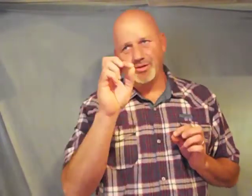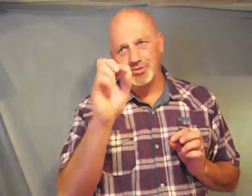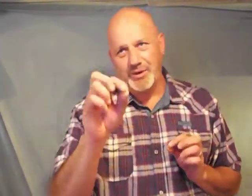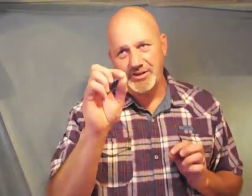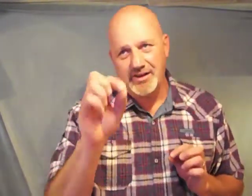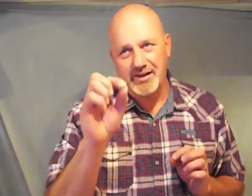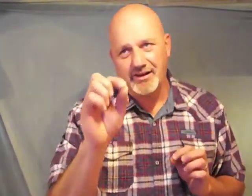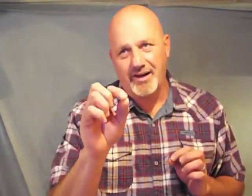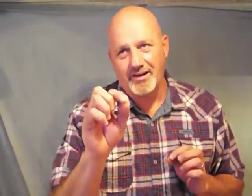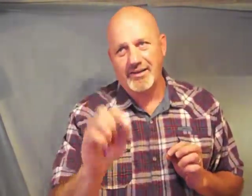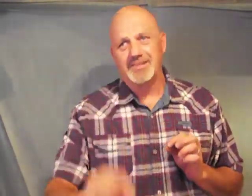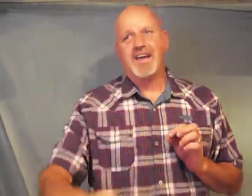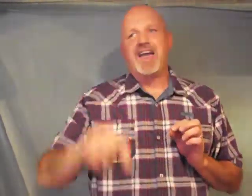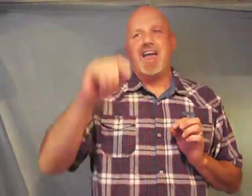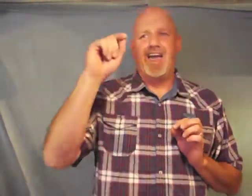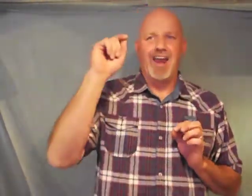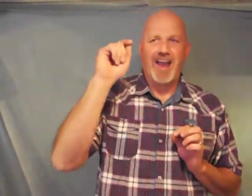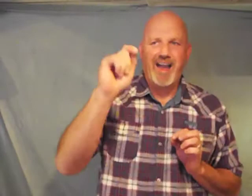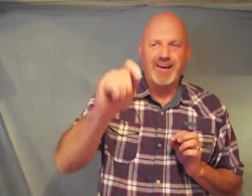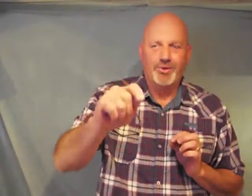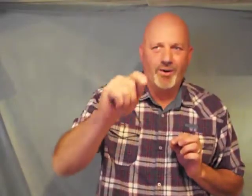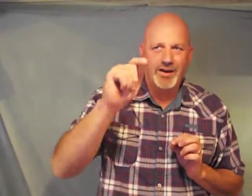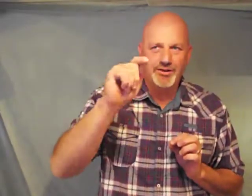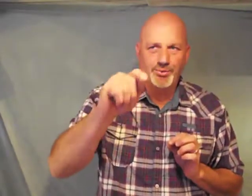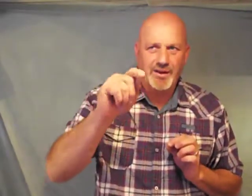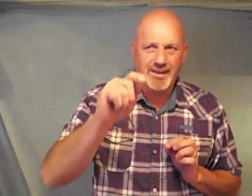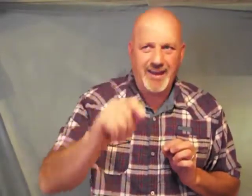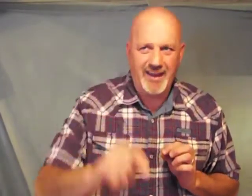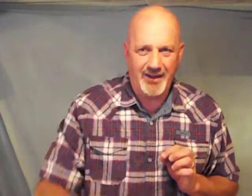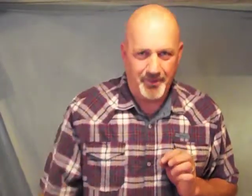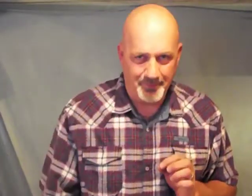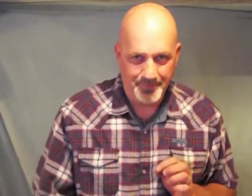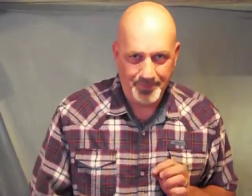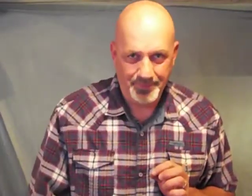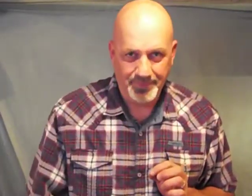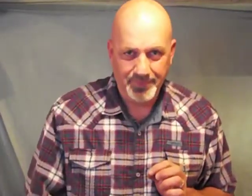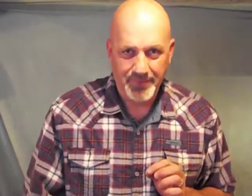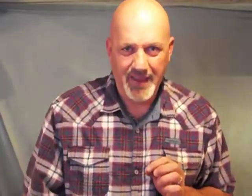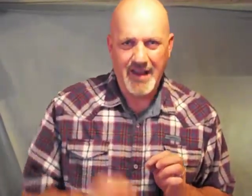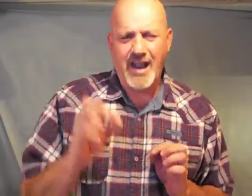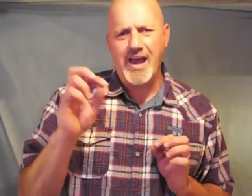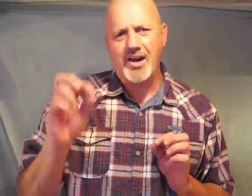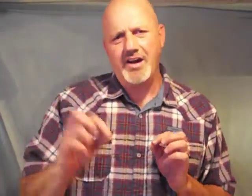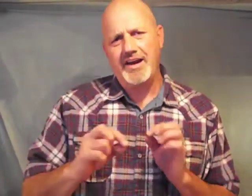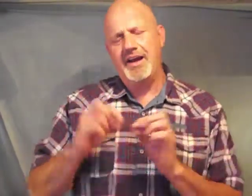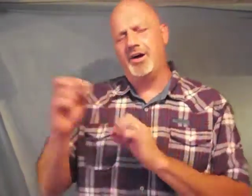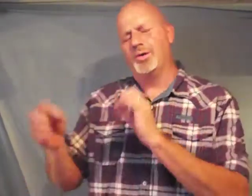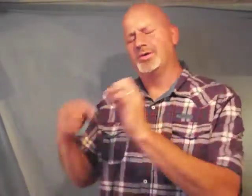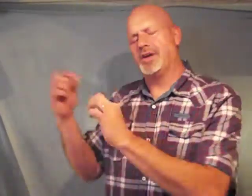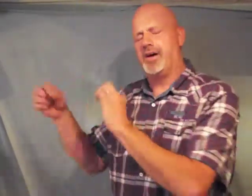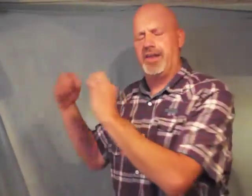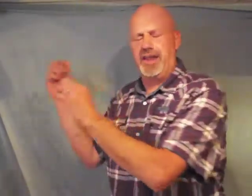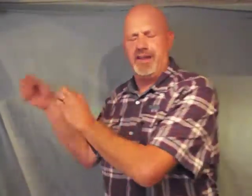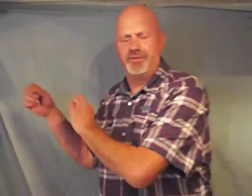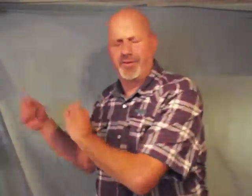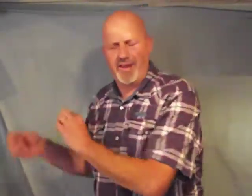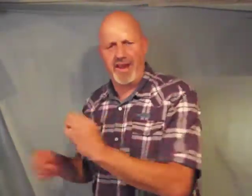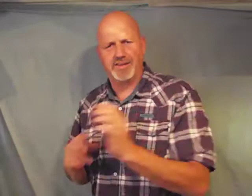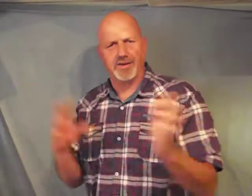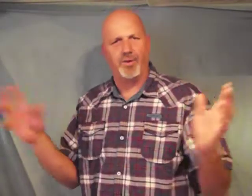what's in the darkness and light dwells with him God already knows all the evil things going